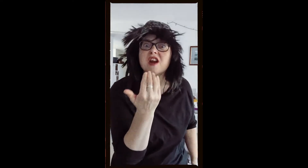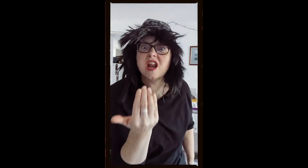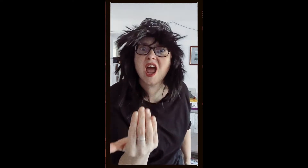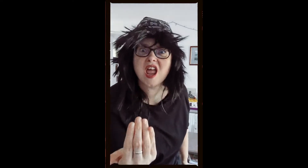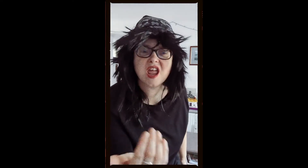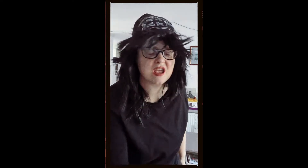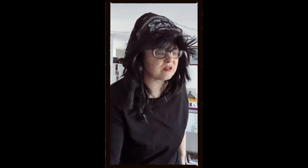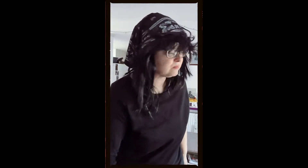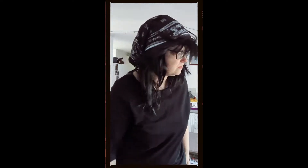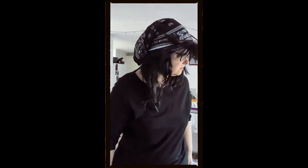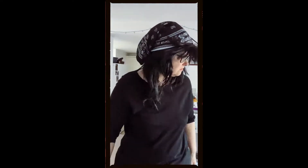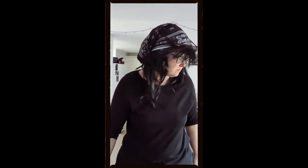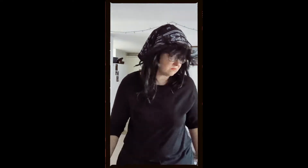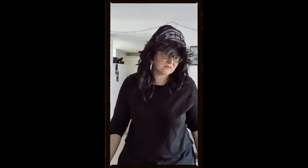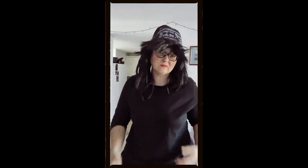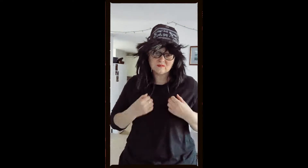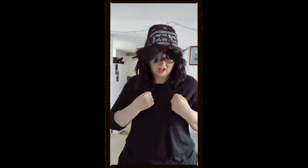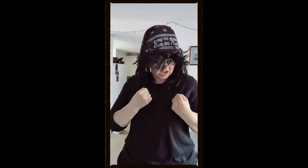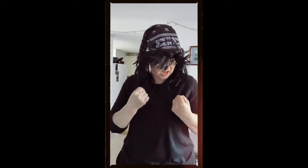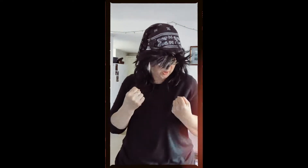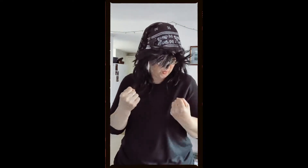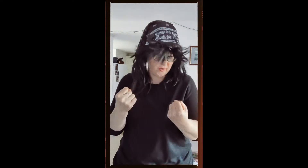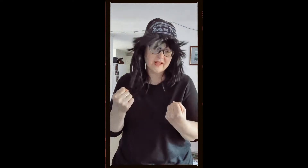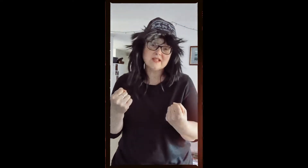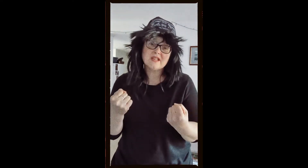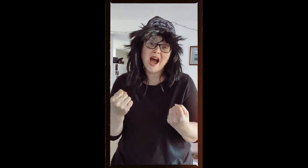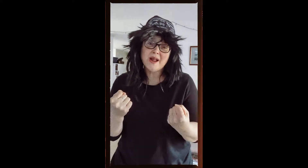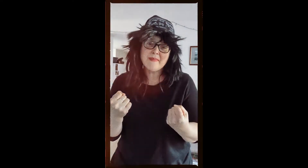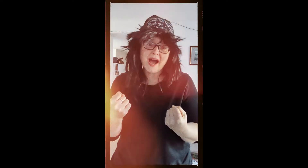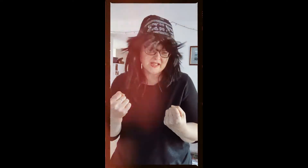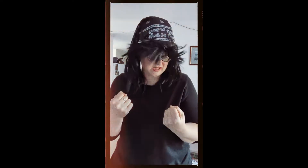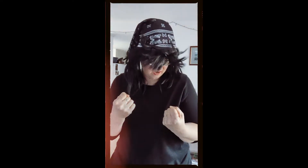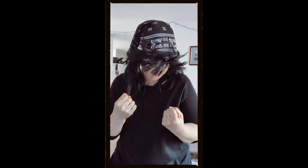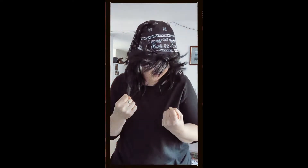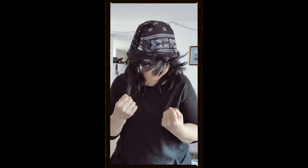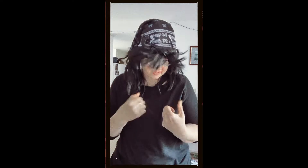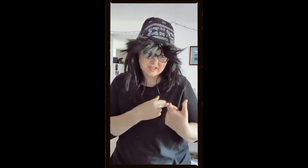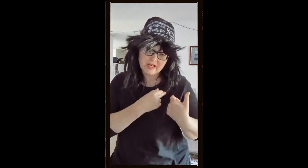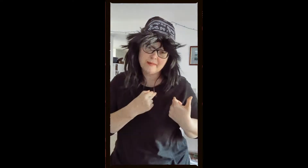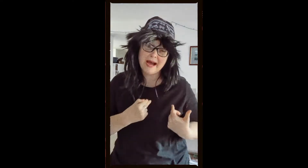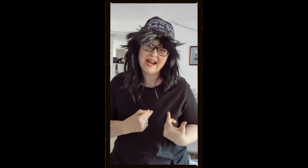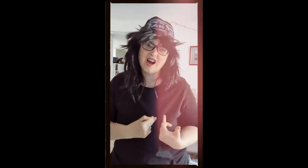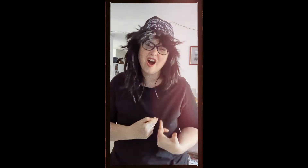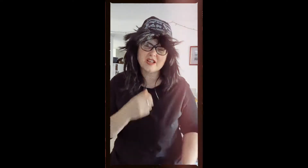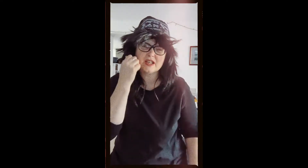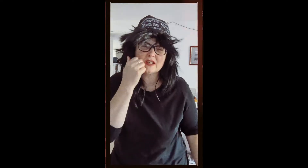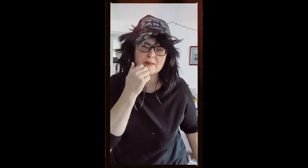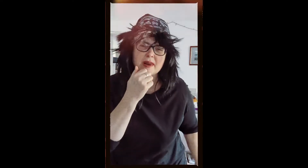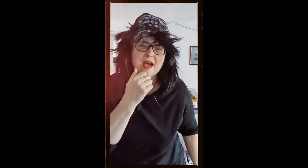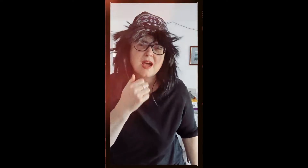day I look inside myself and see my heart is black